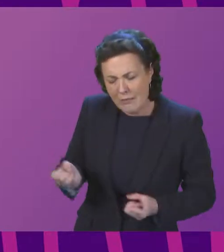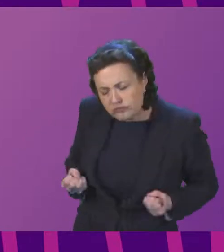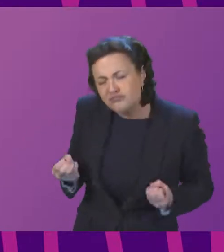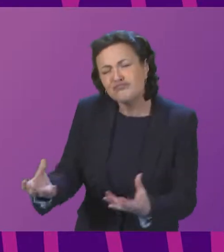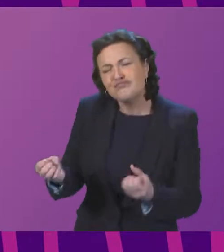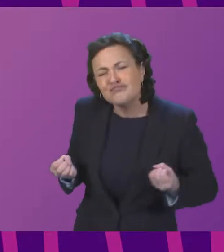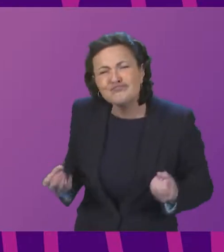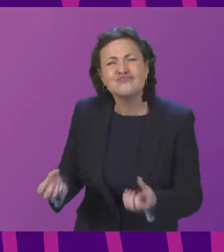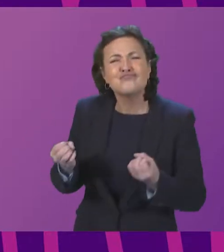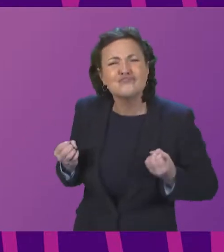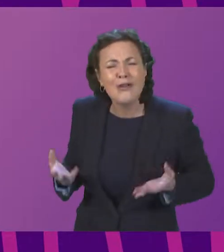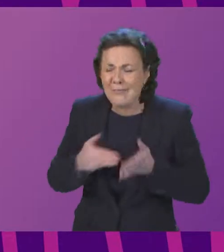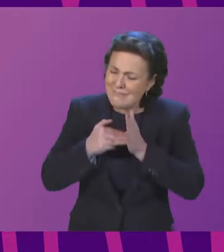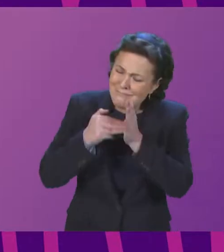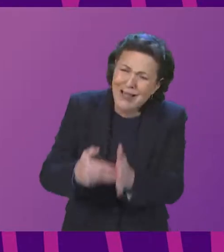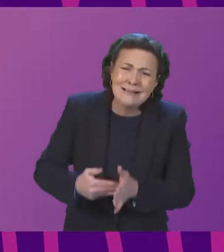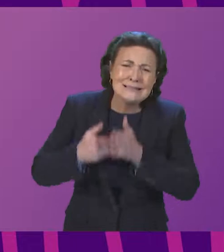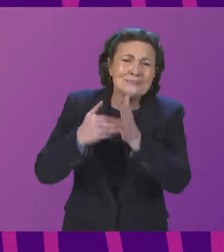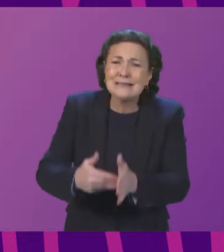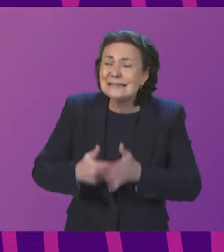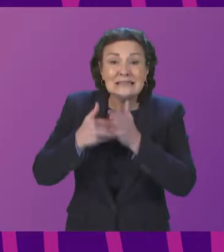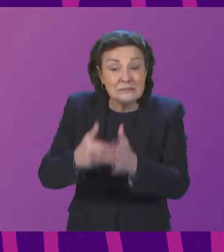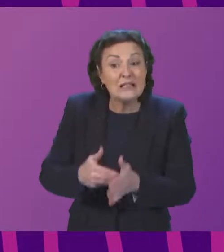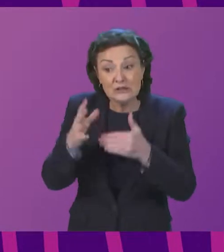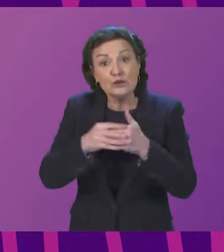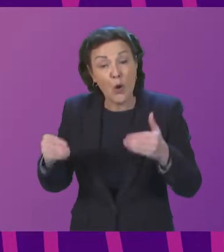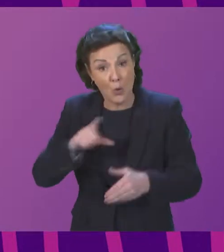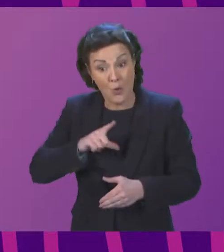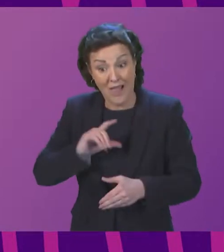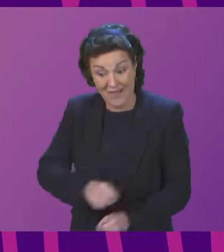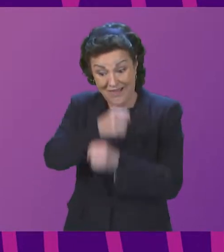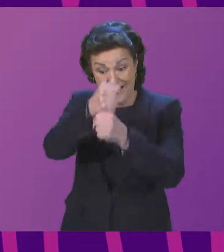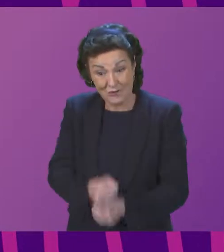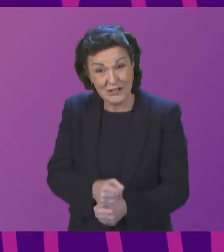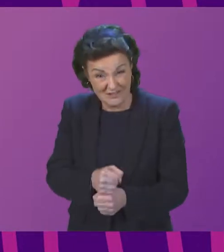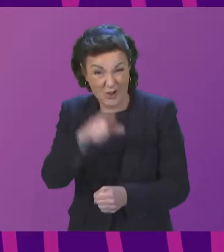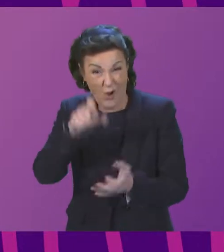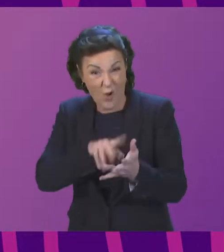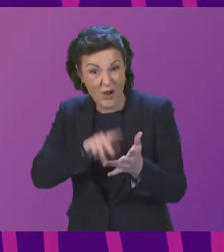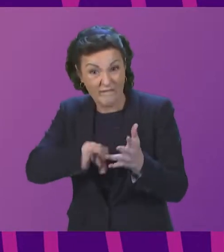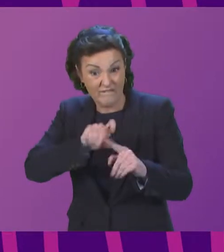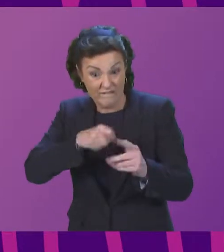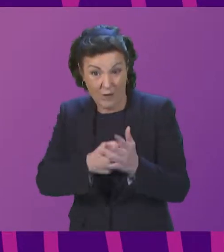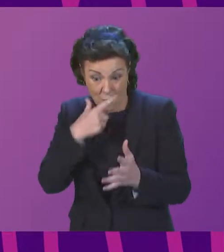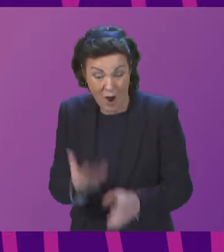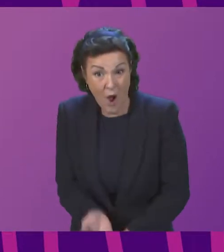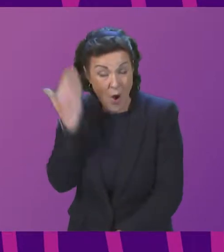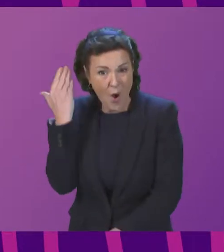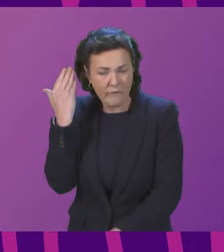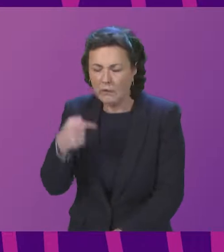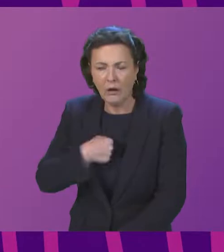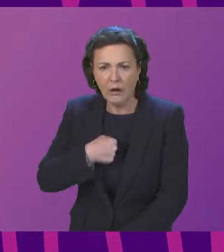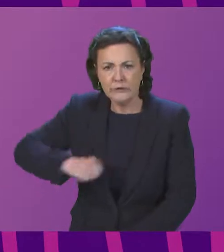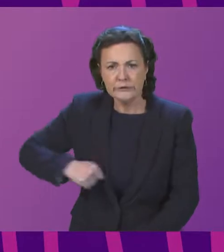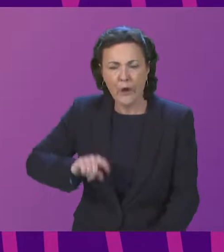dollars removing invasive conifers we have the opposite situation in Scotland and as you rightly referenced 10,500